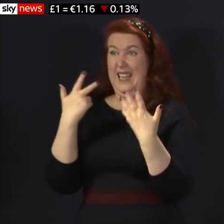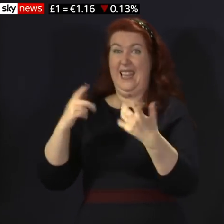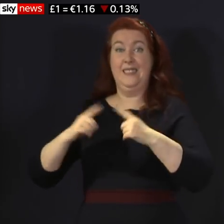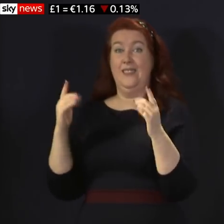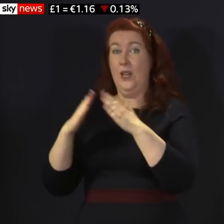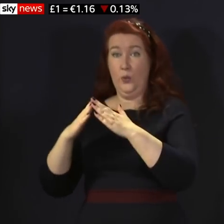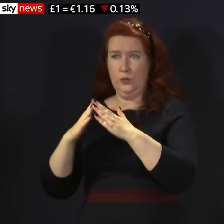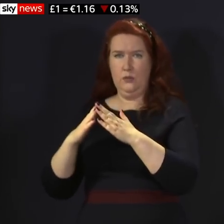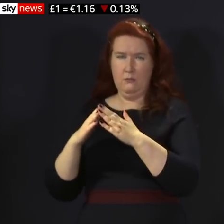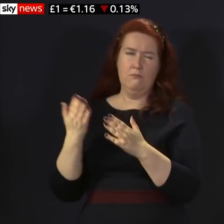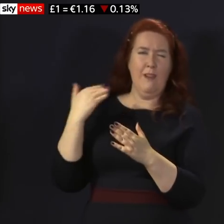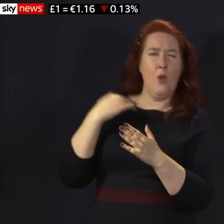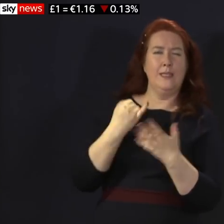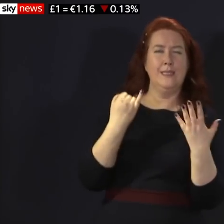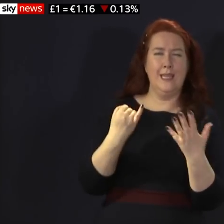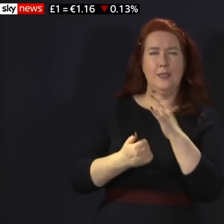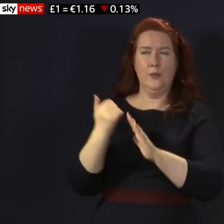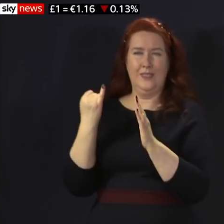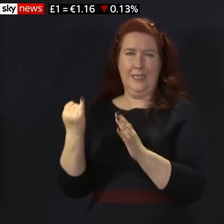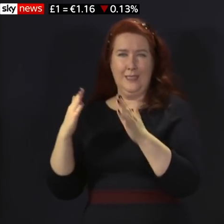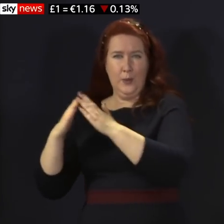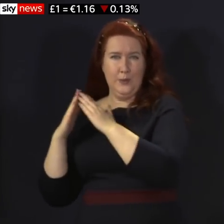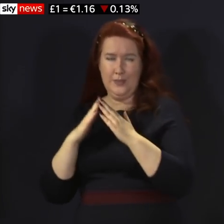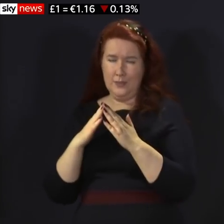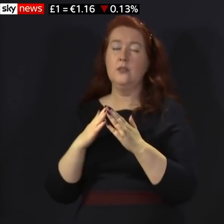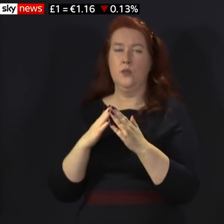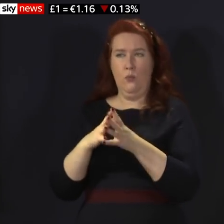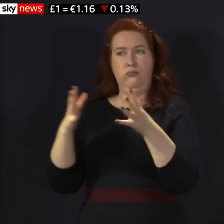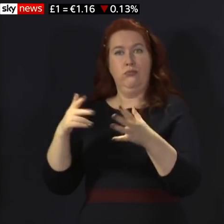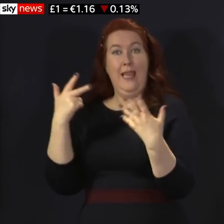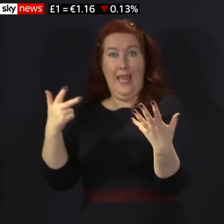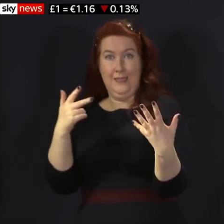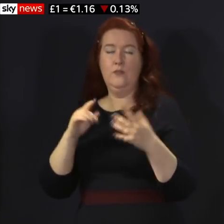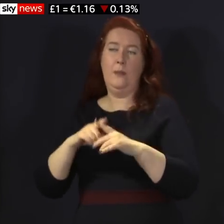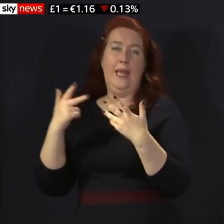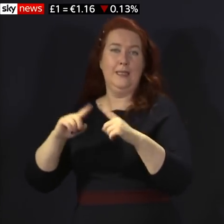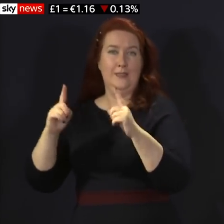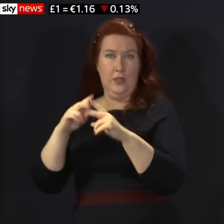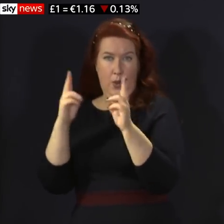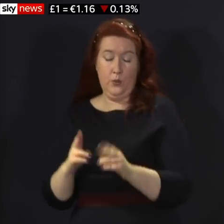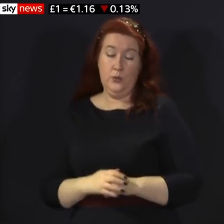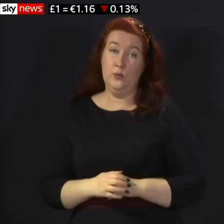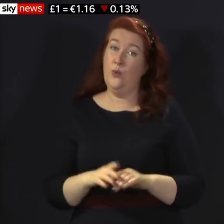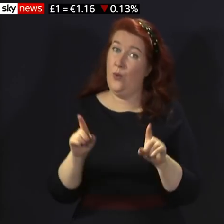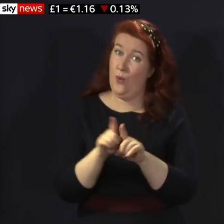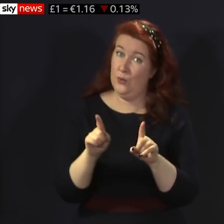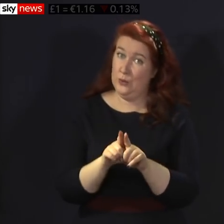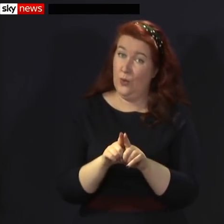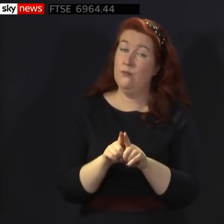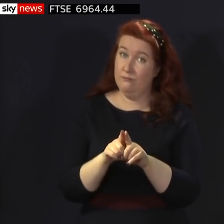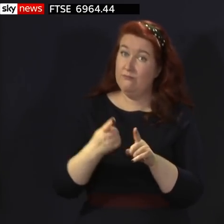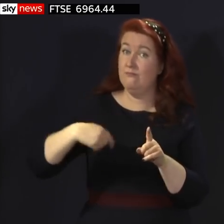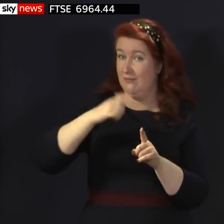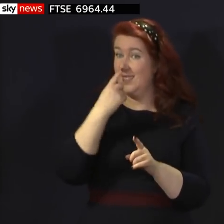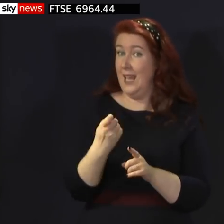rather than in groups of six from six households, as is the case now. And even more significantly, we will be able